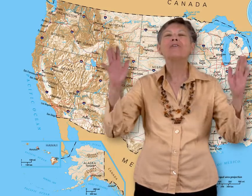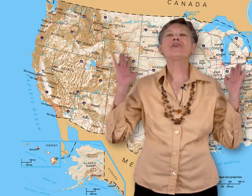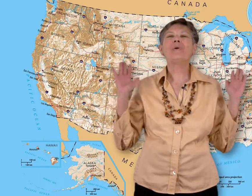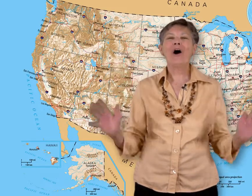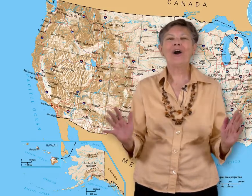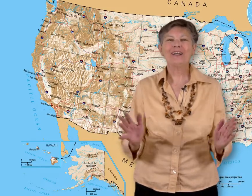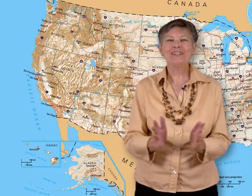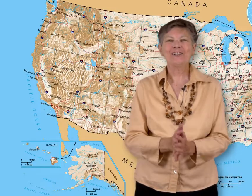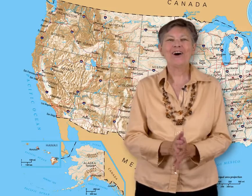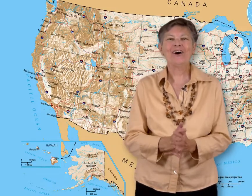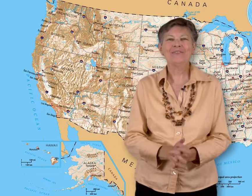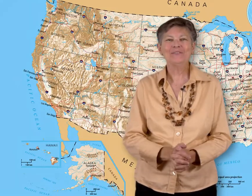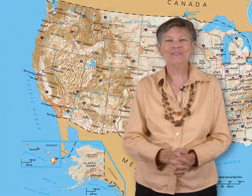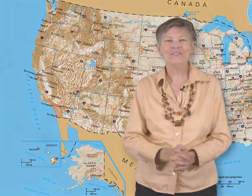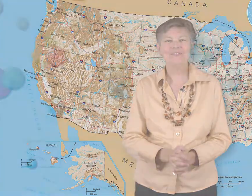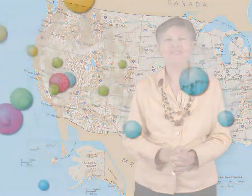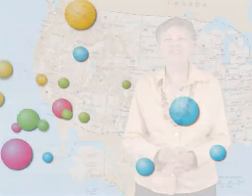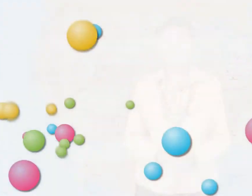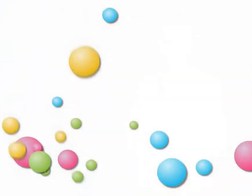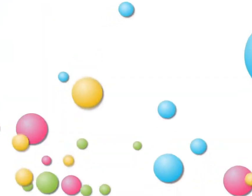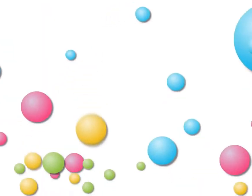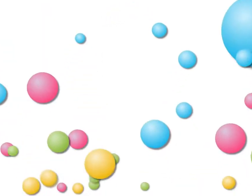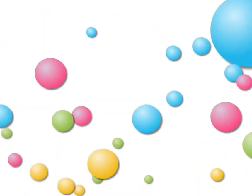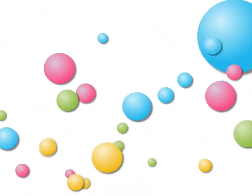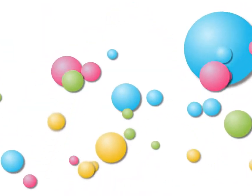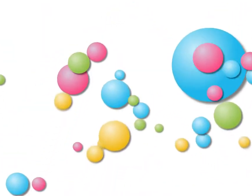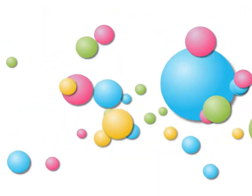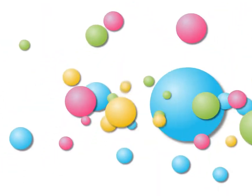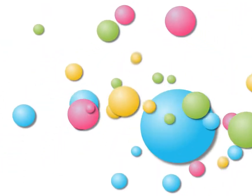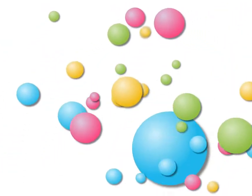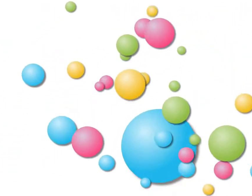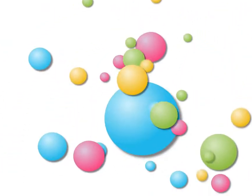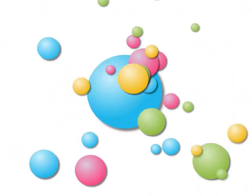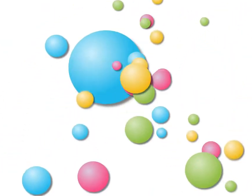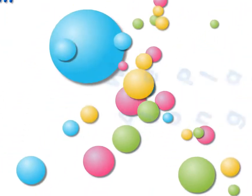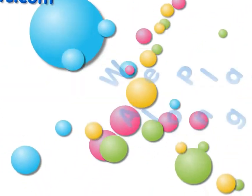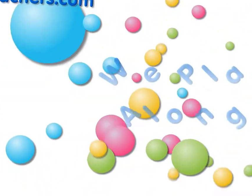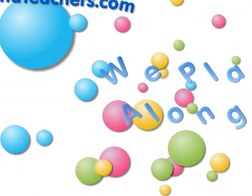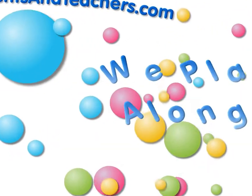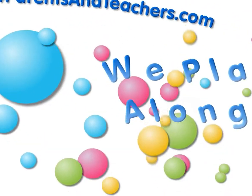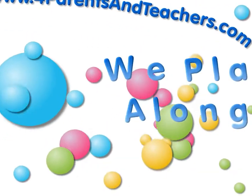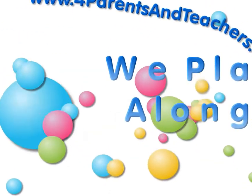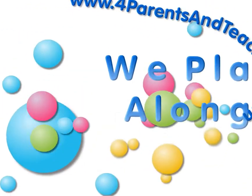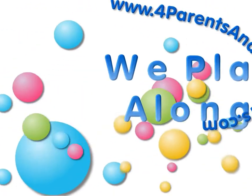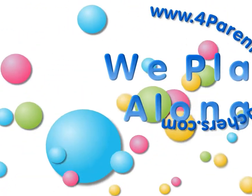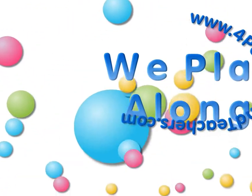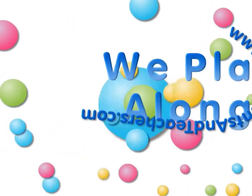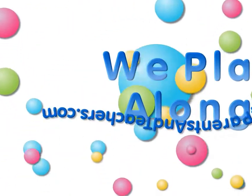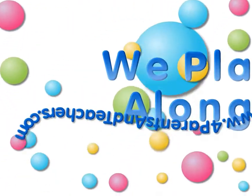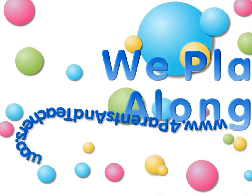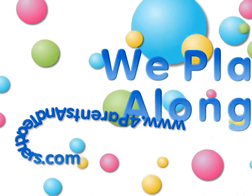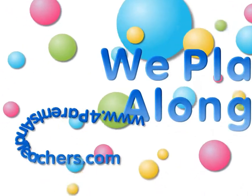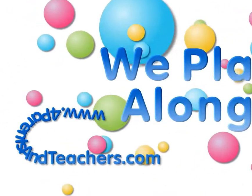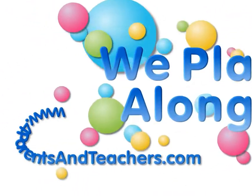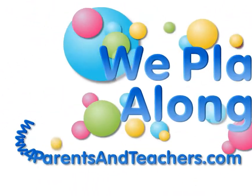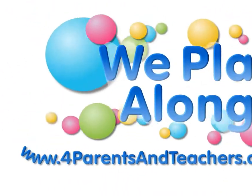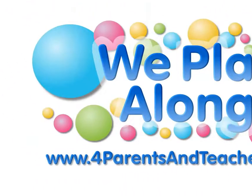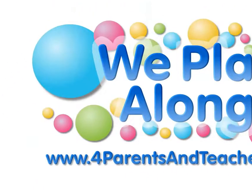from Arkansas. We play along, you want to play along, we play along, you want to play